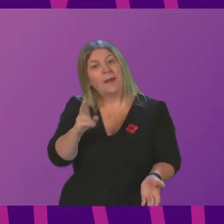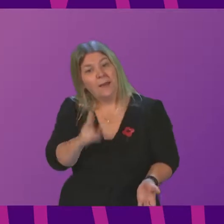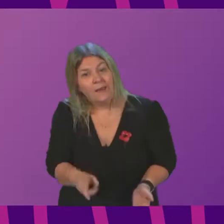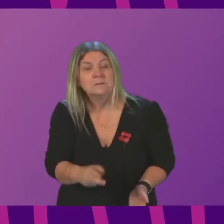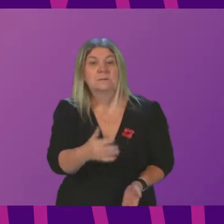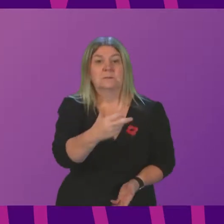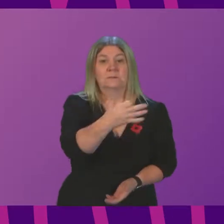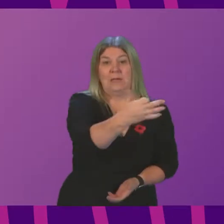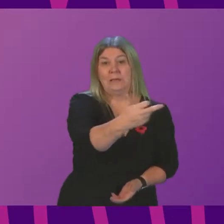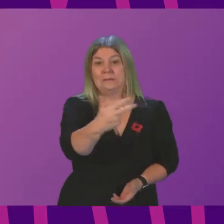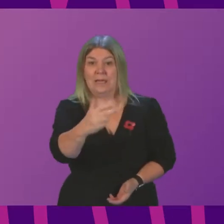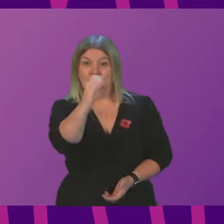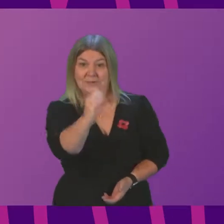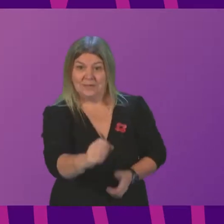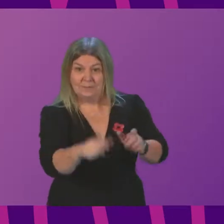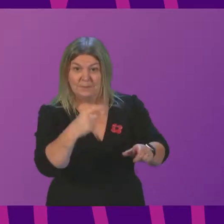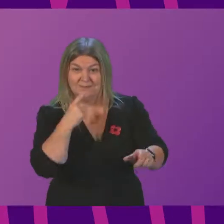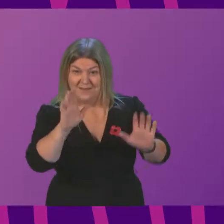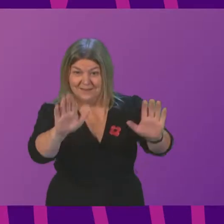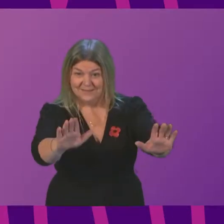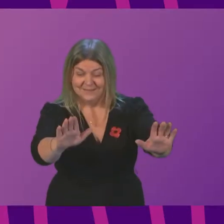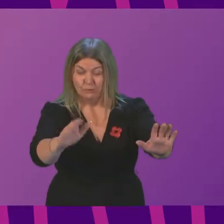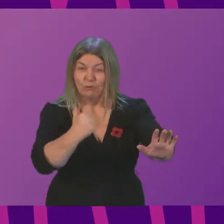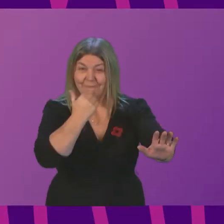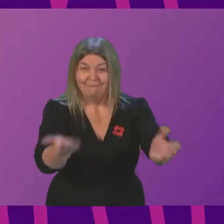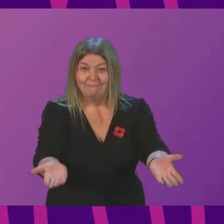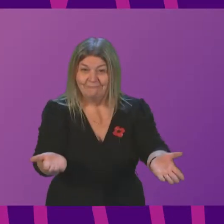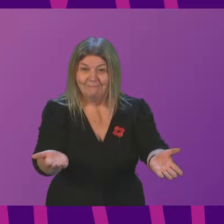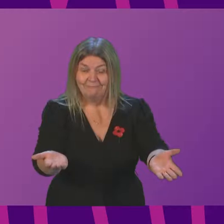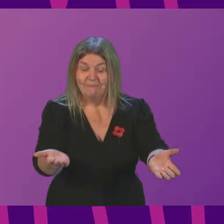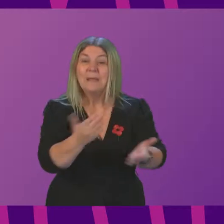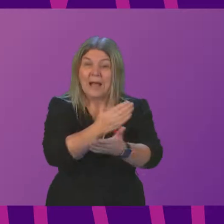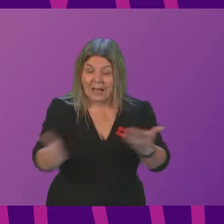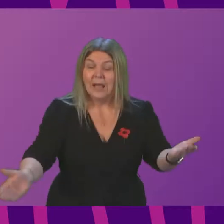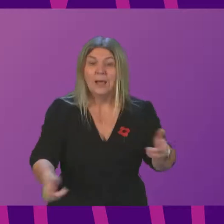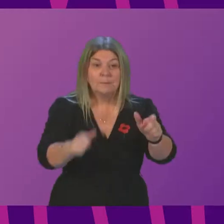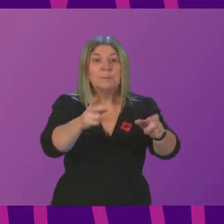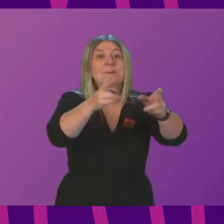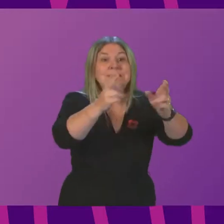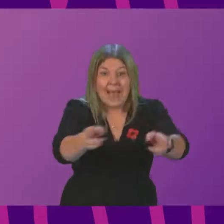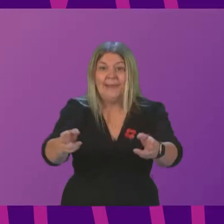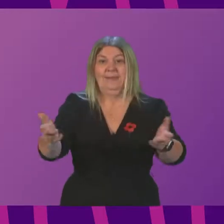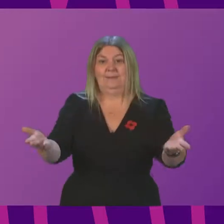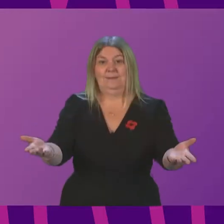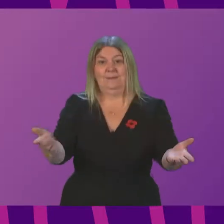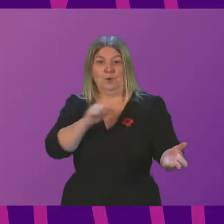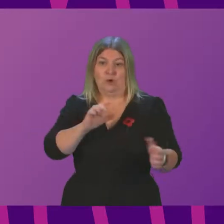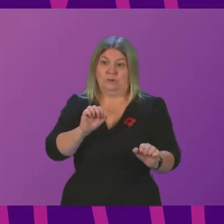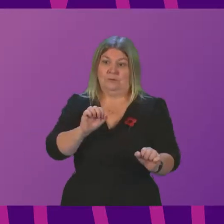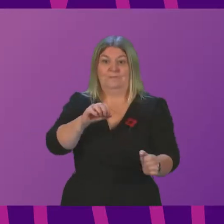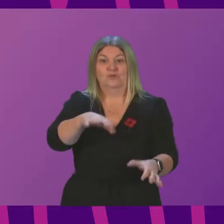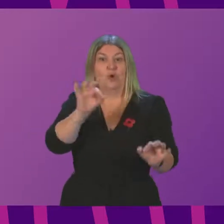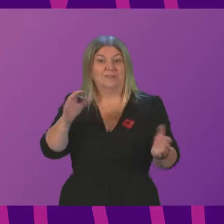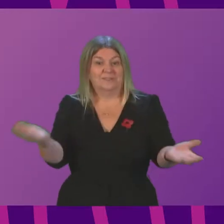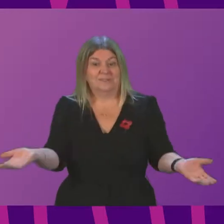response is insufficient. So let's be absolutely clear. People are dying because of these choices. And NHS staff have been warning